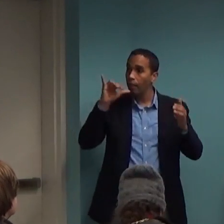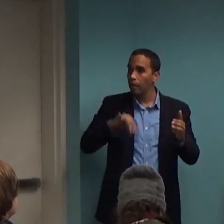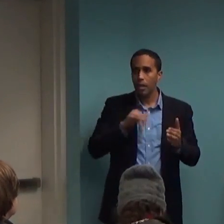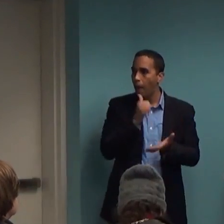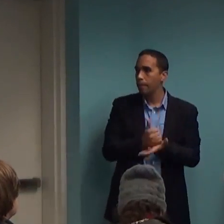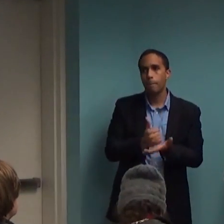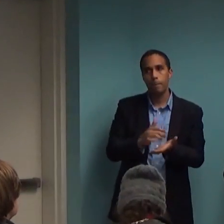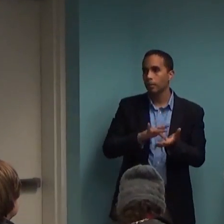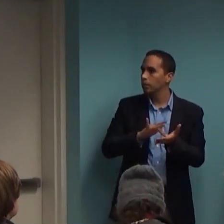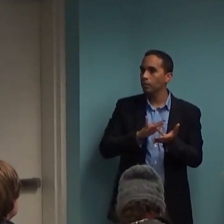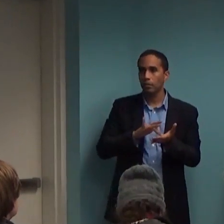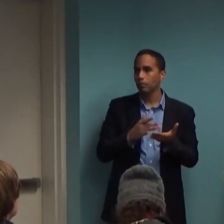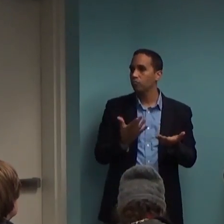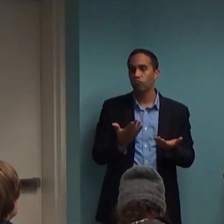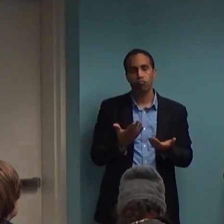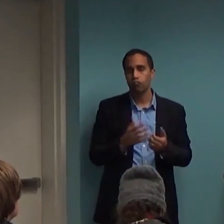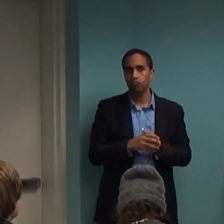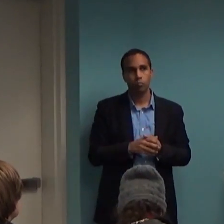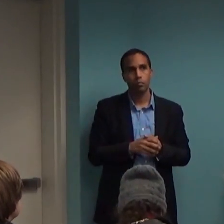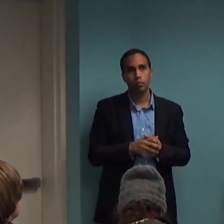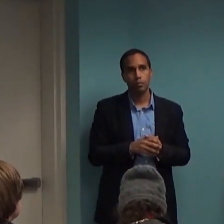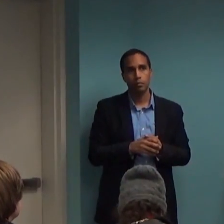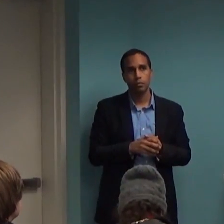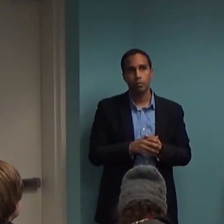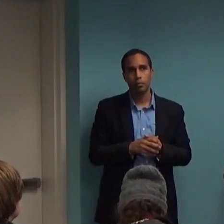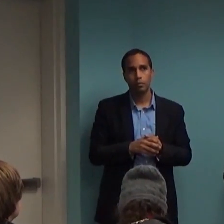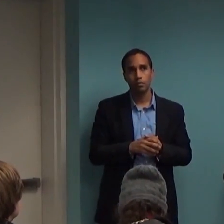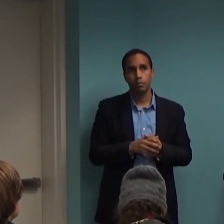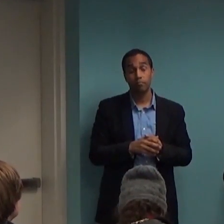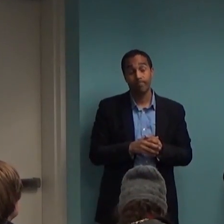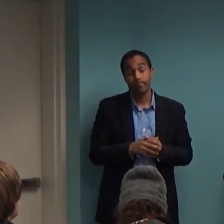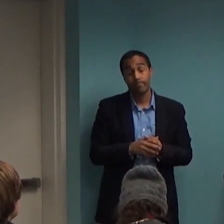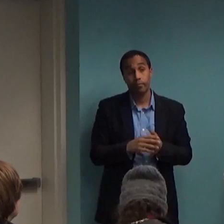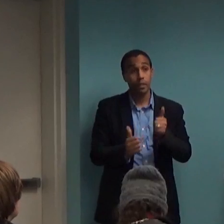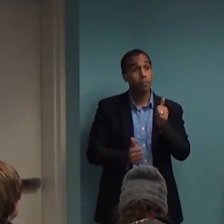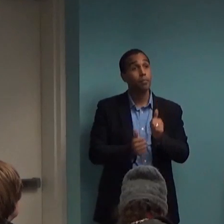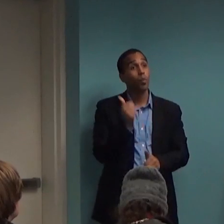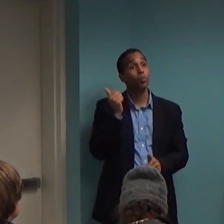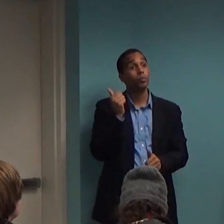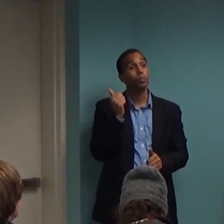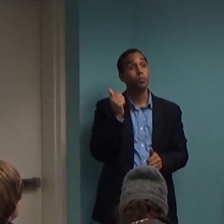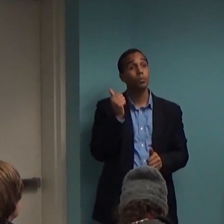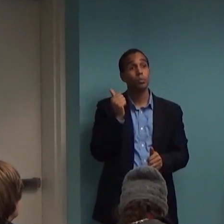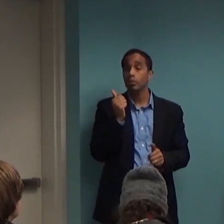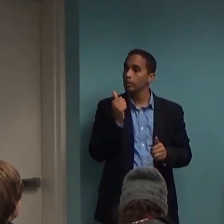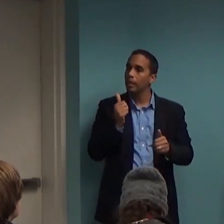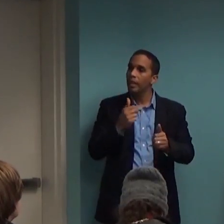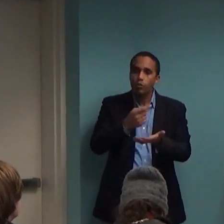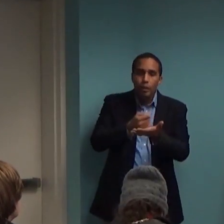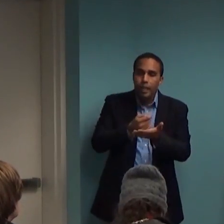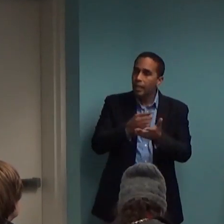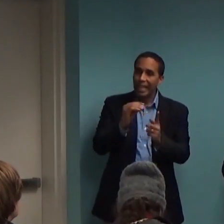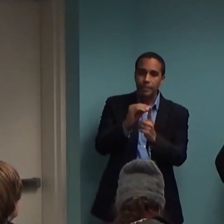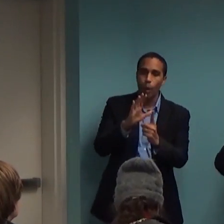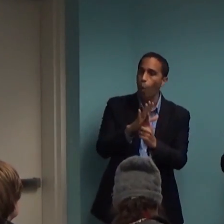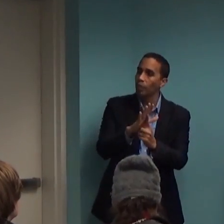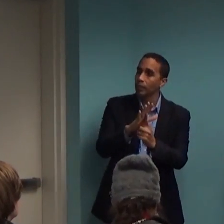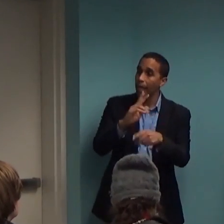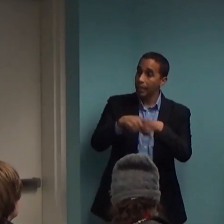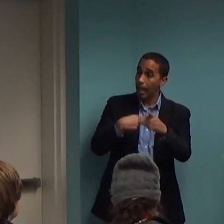Actually, for most conditions that call for exposure-based treatment, there are some, there's a